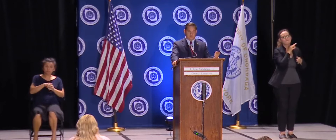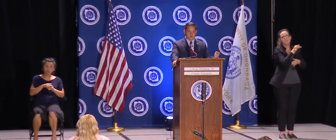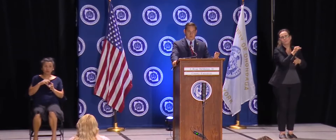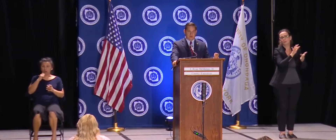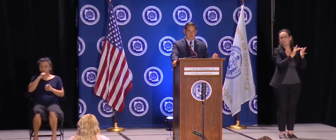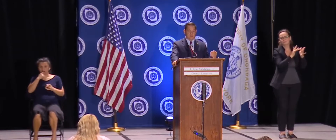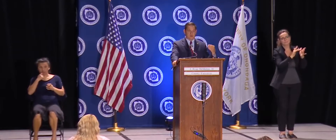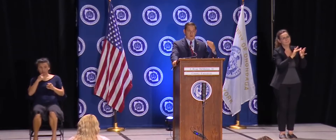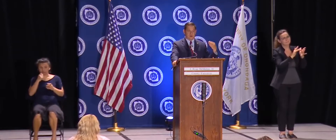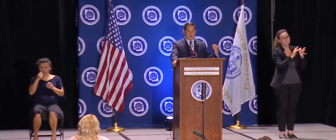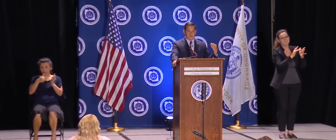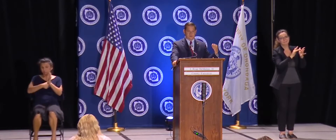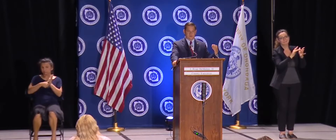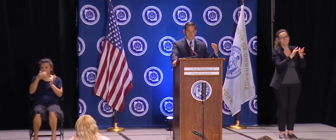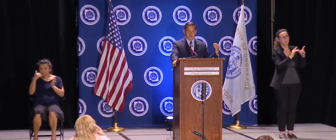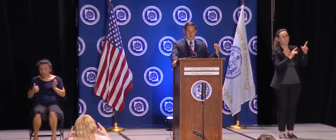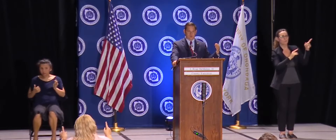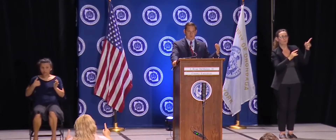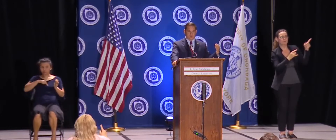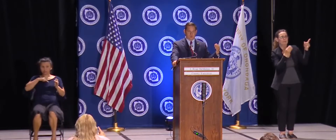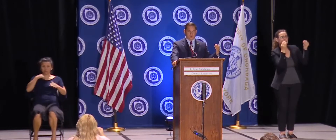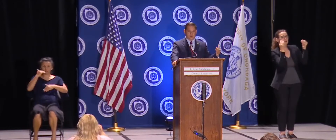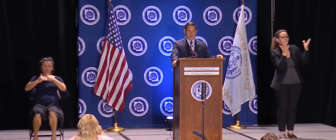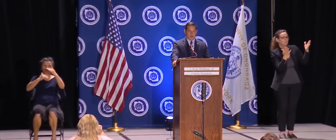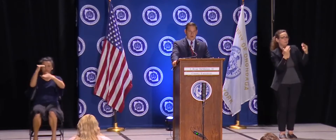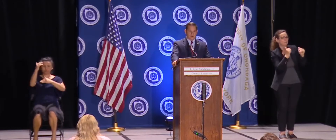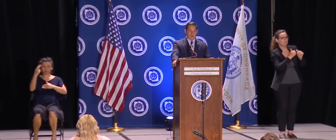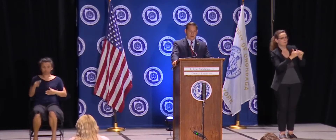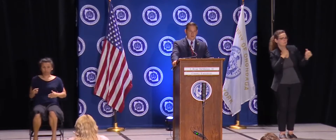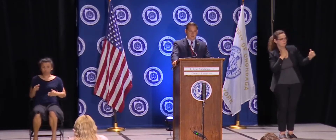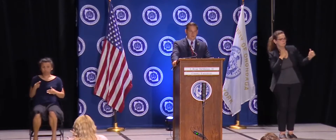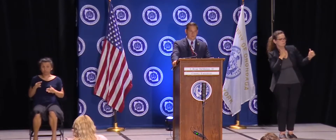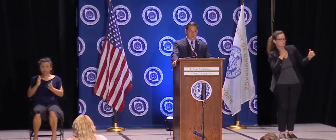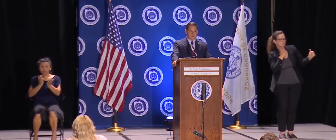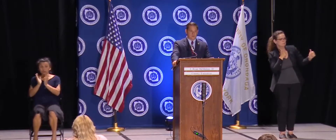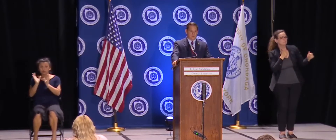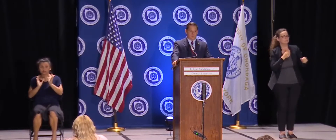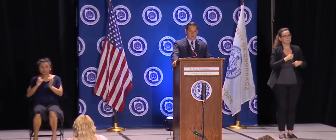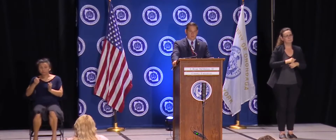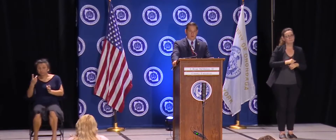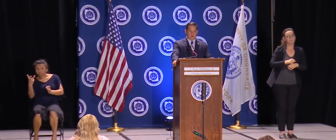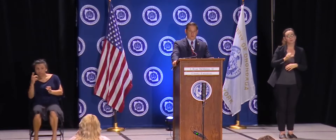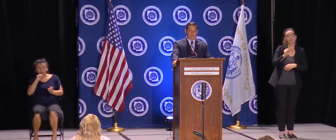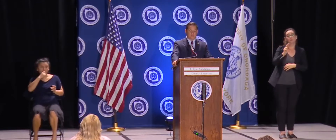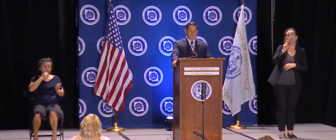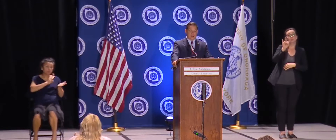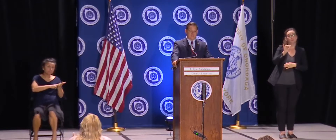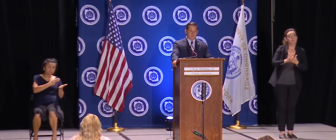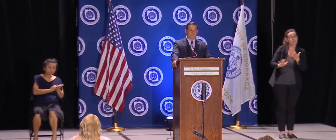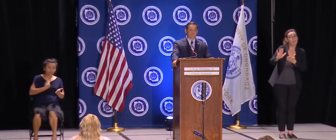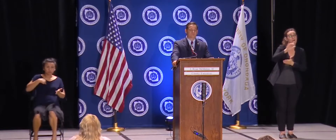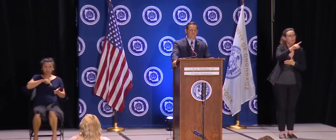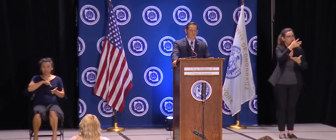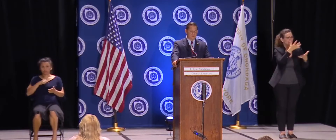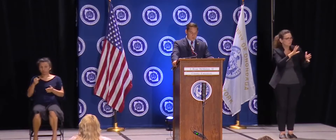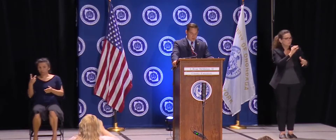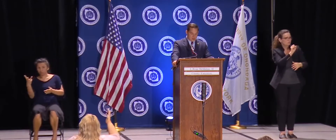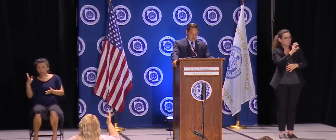SUNY Oswego, saliva. All six of our schools and colleges for the main part are using saliva,